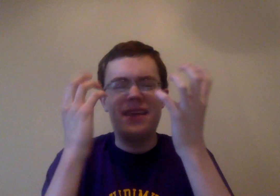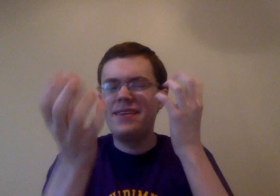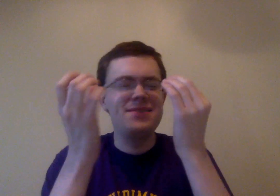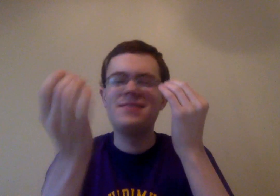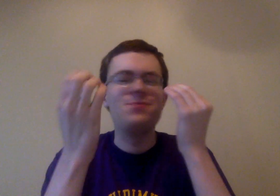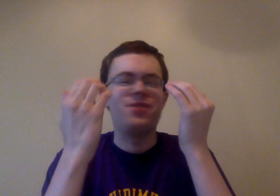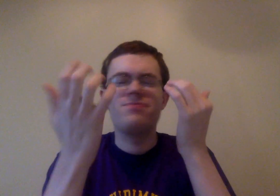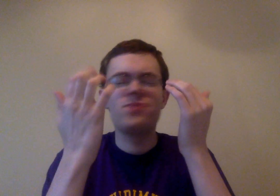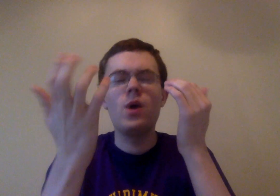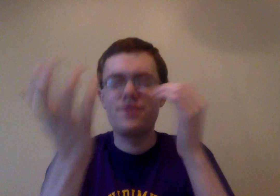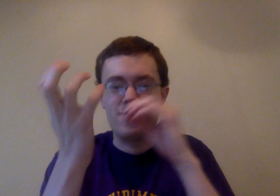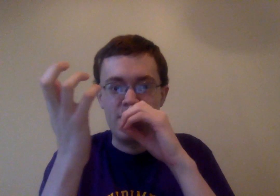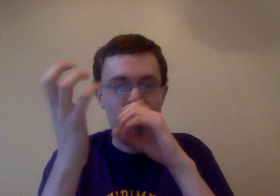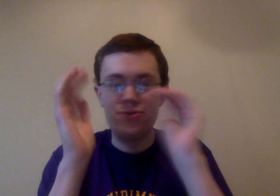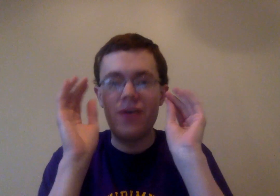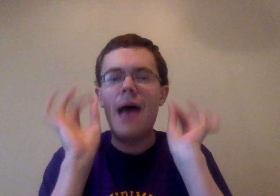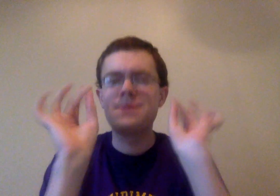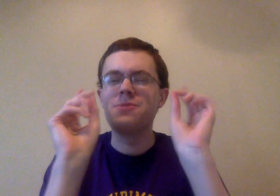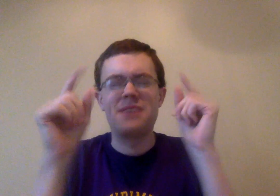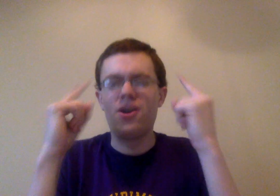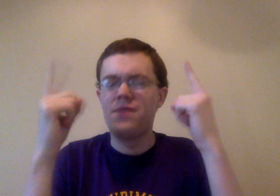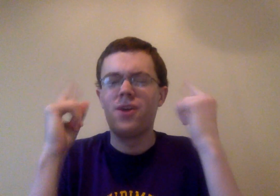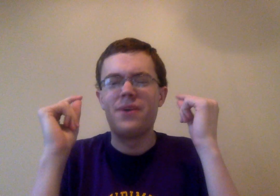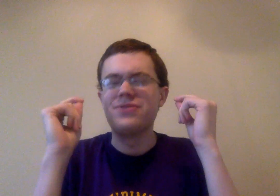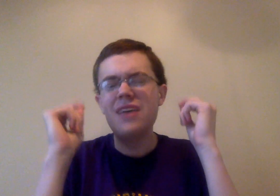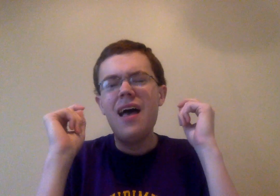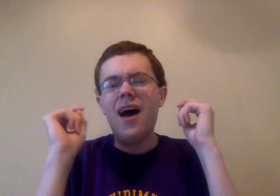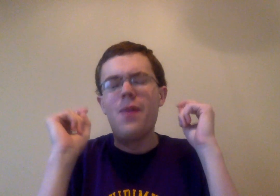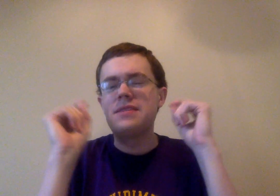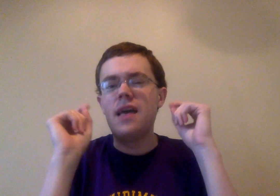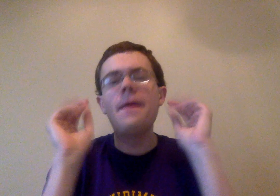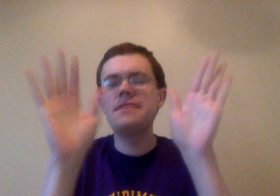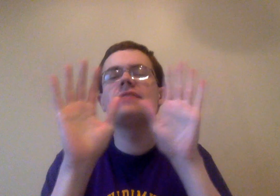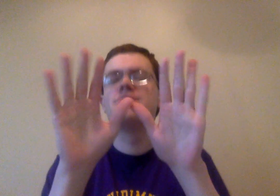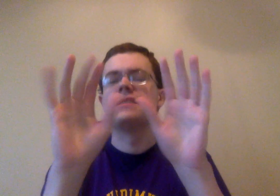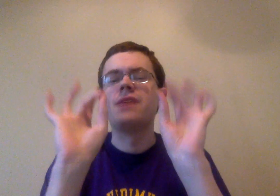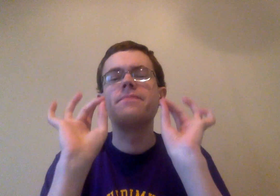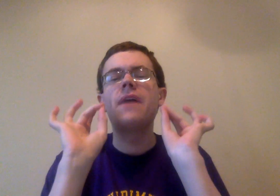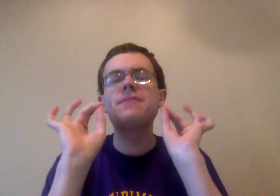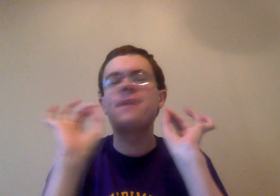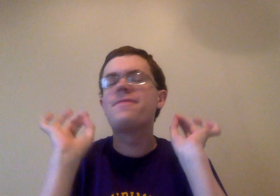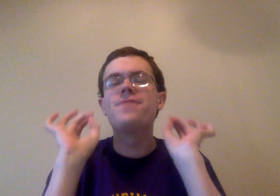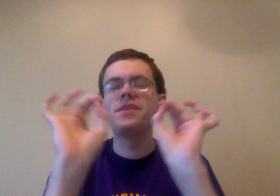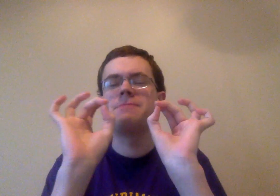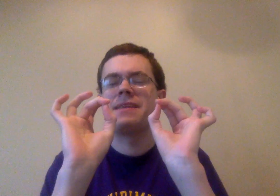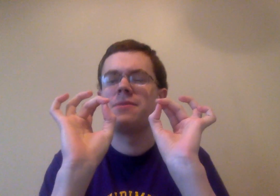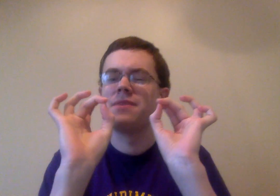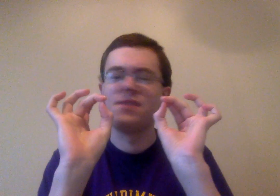get a kissing scene with a 12 or 13 year old should absolutely be setting off alarm bells, unless he, unless he is the villain. I'm, at this point, I'm fully expecting him to be the villain.